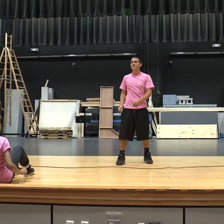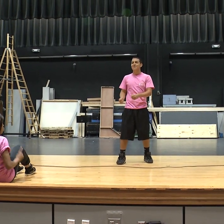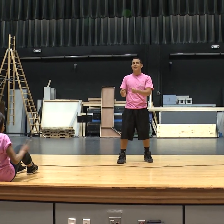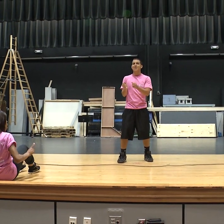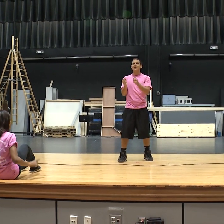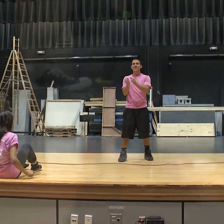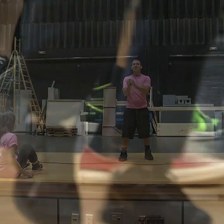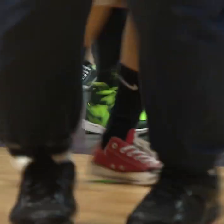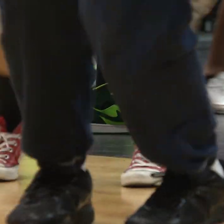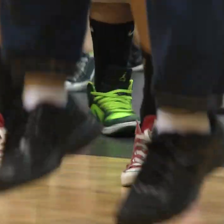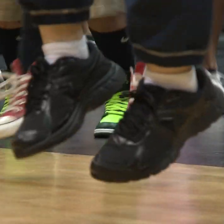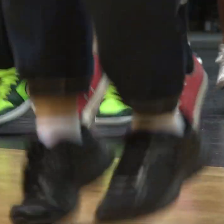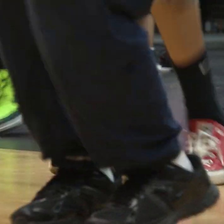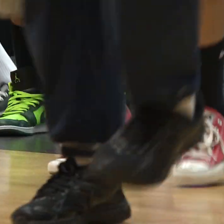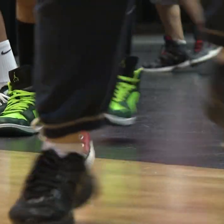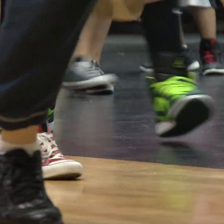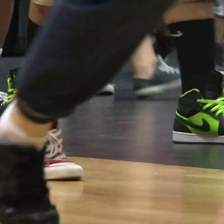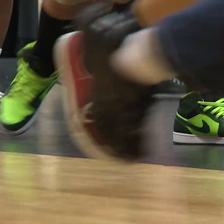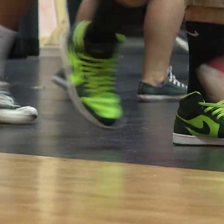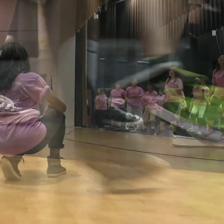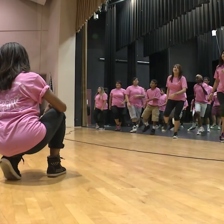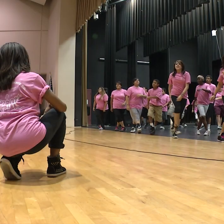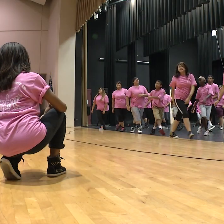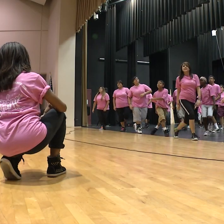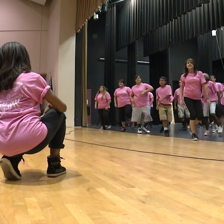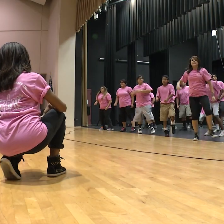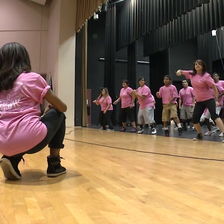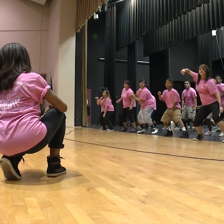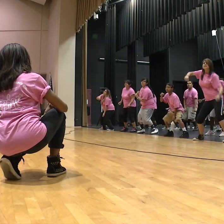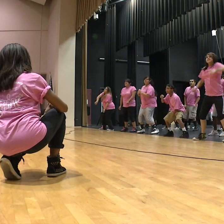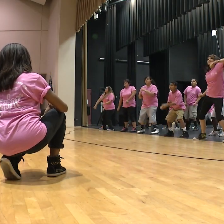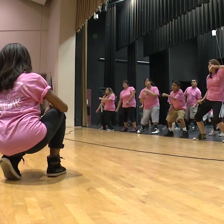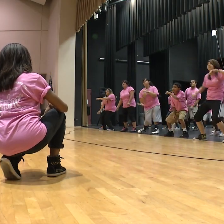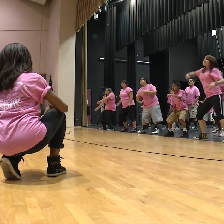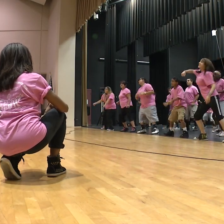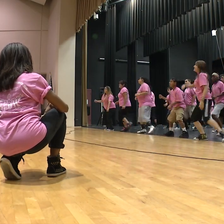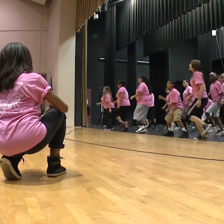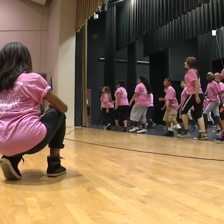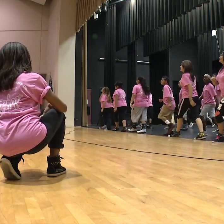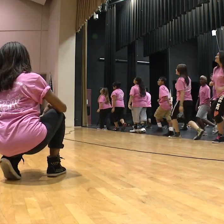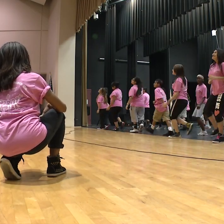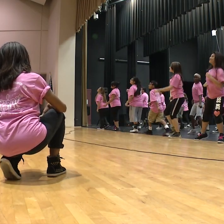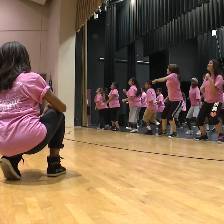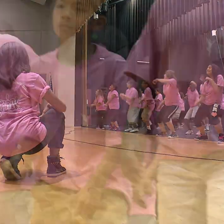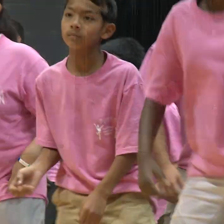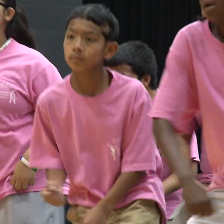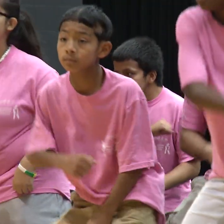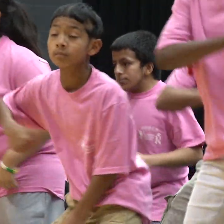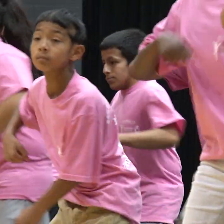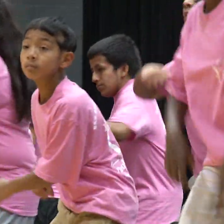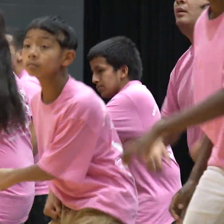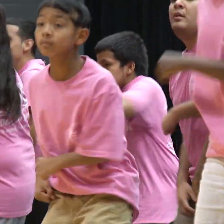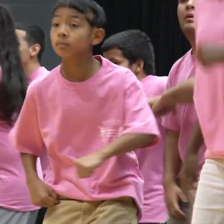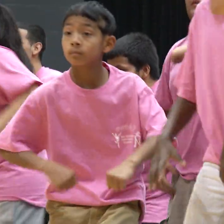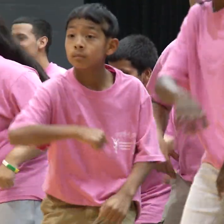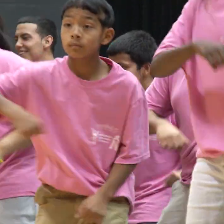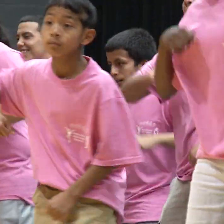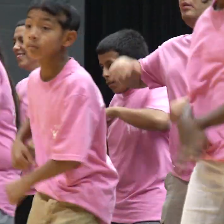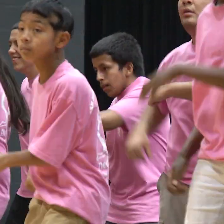Boys and girls in grades 6 through 12 are expressing themselves through the art of dance. They cannot hear the music,